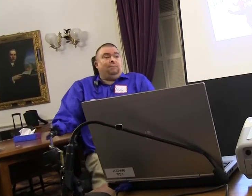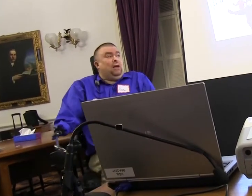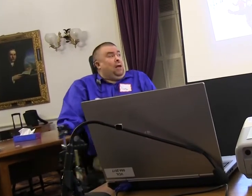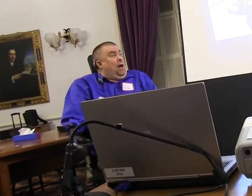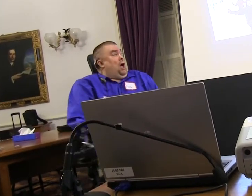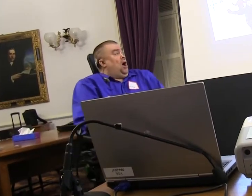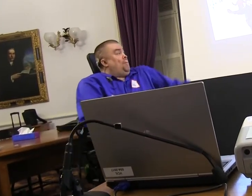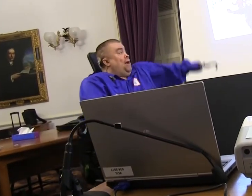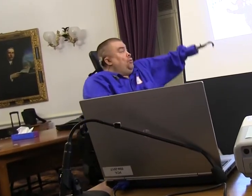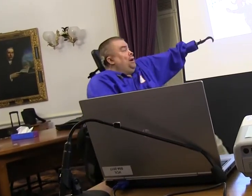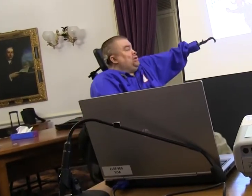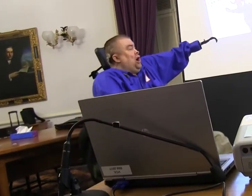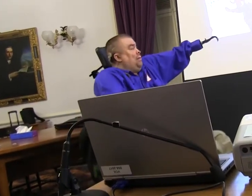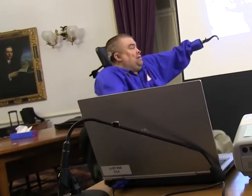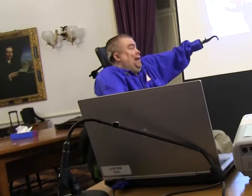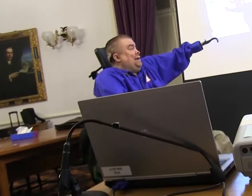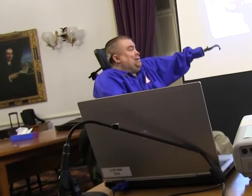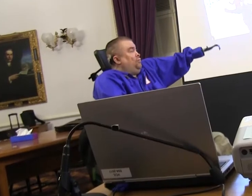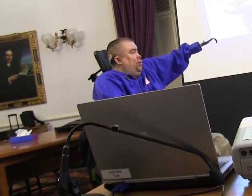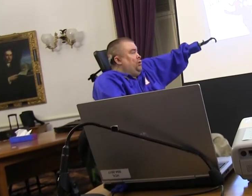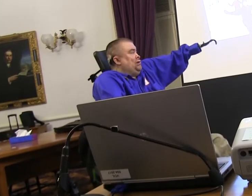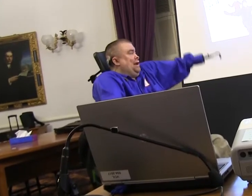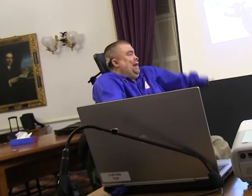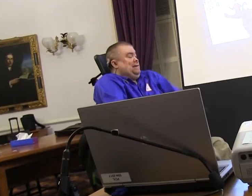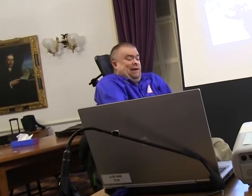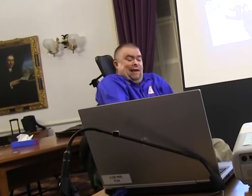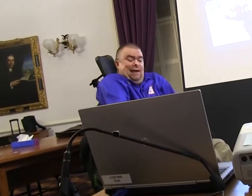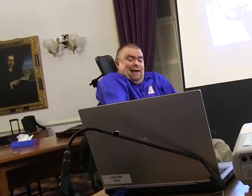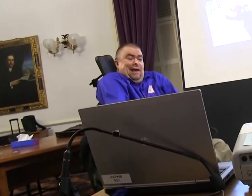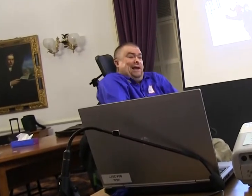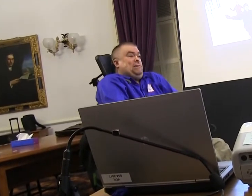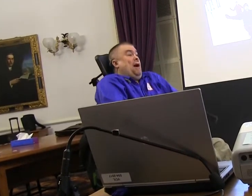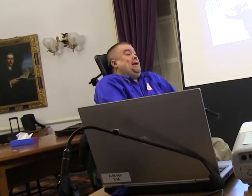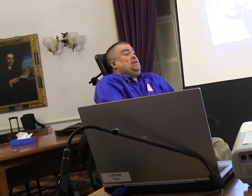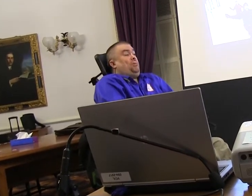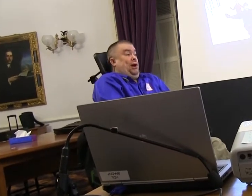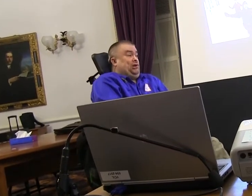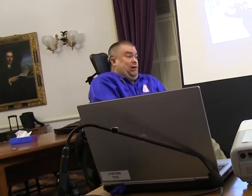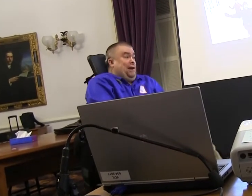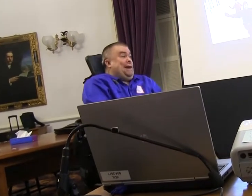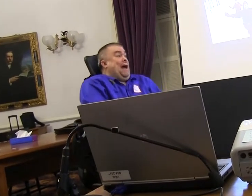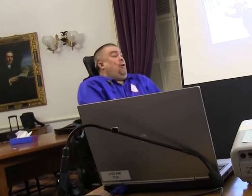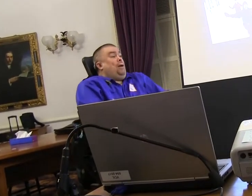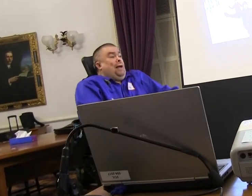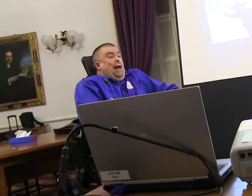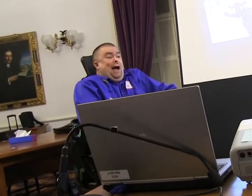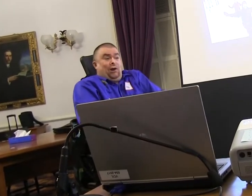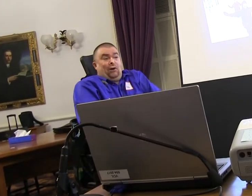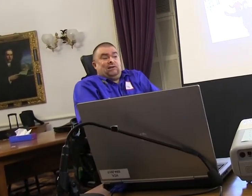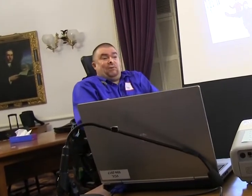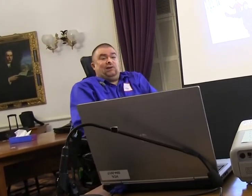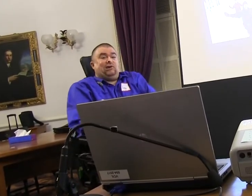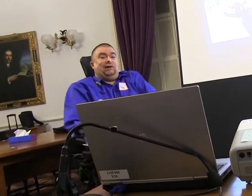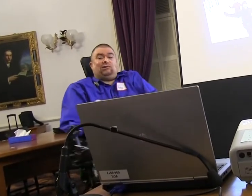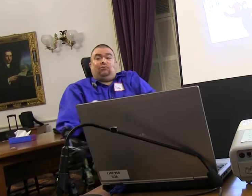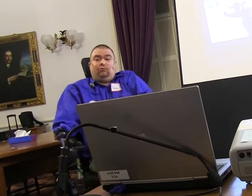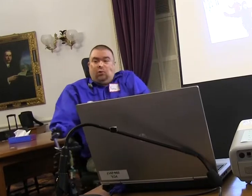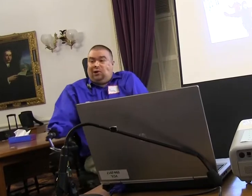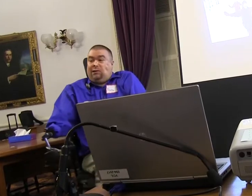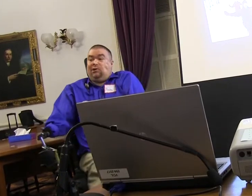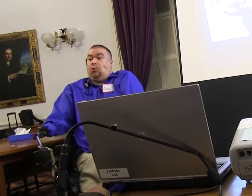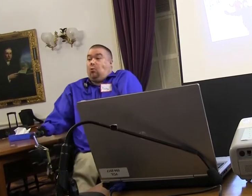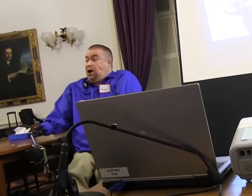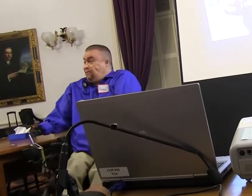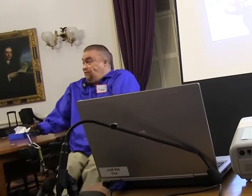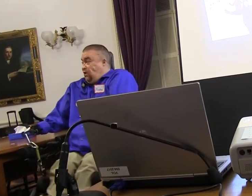to it. I do want to talk about the second last thing. It's about inspiration. Now, I know inspiration is a